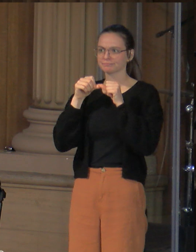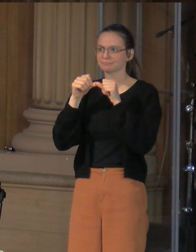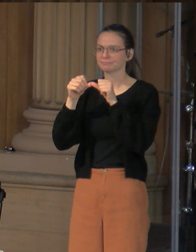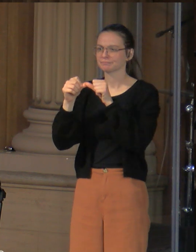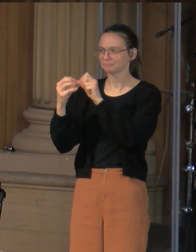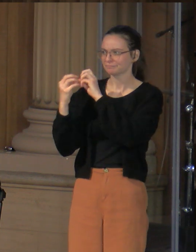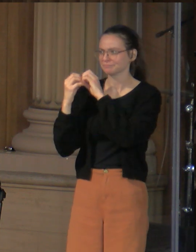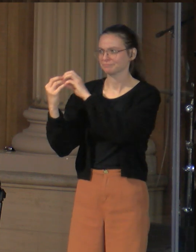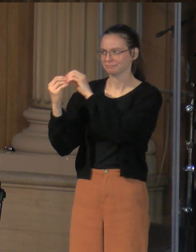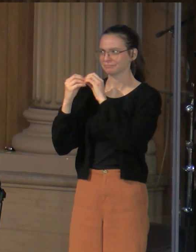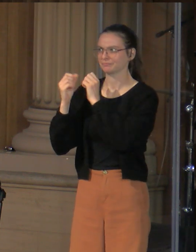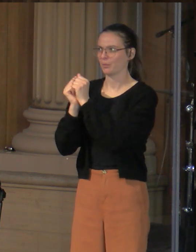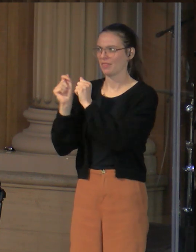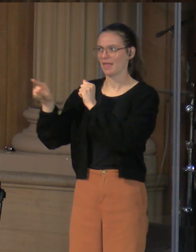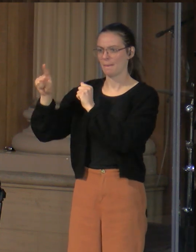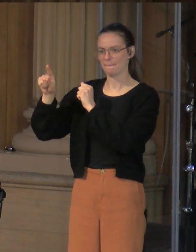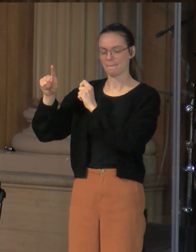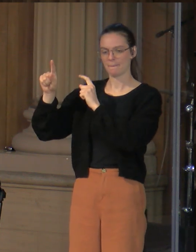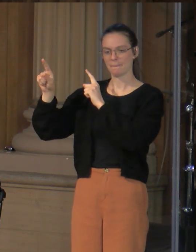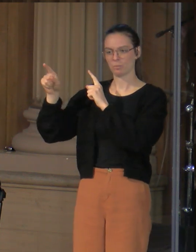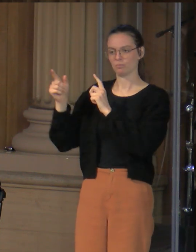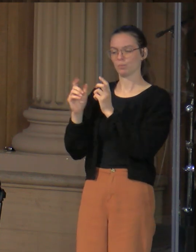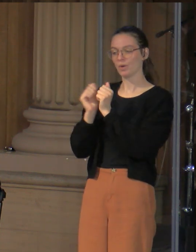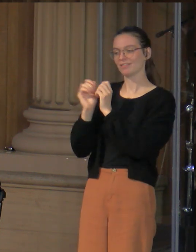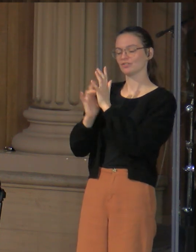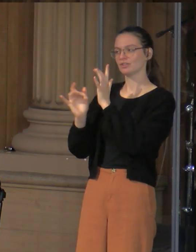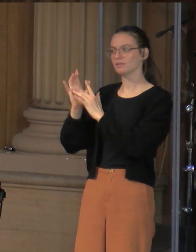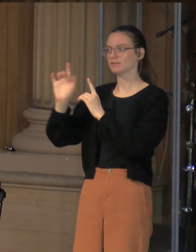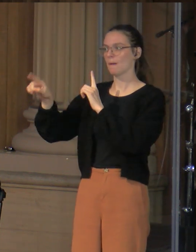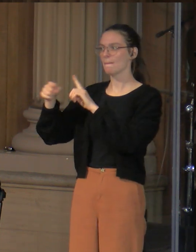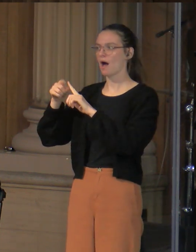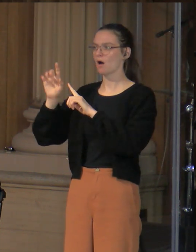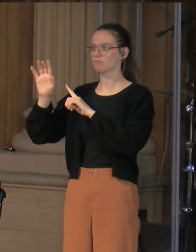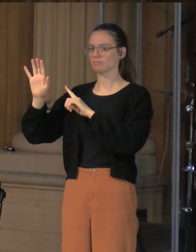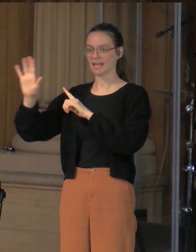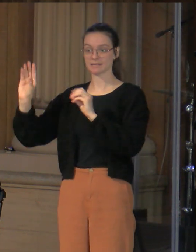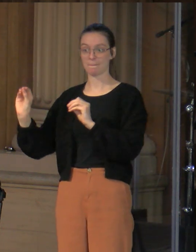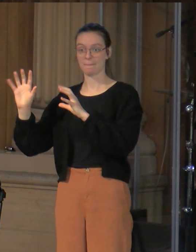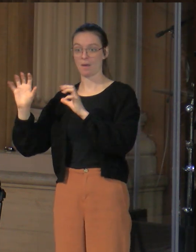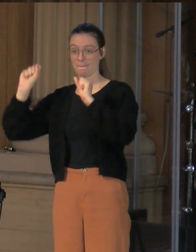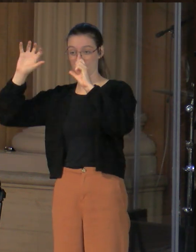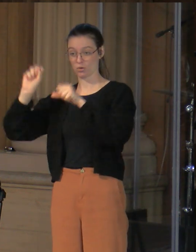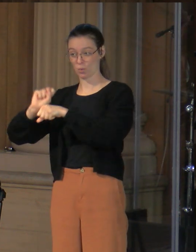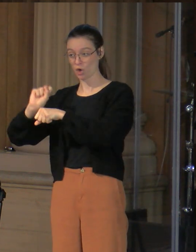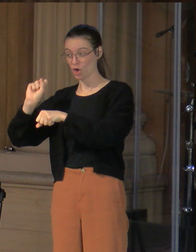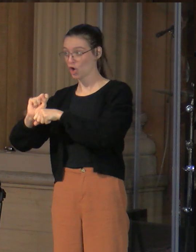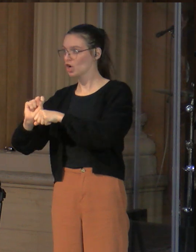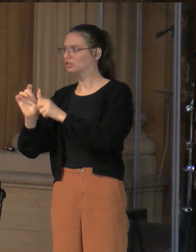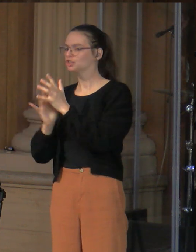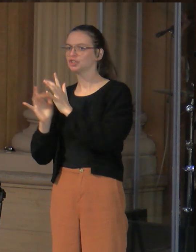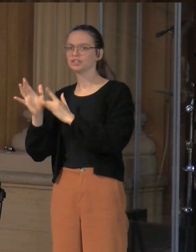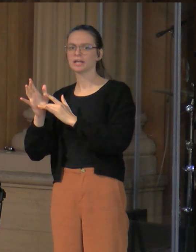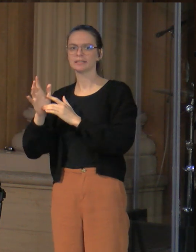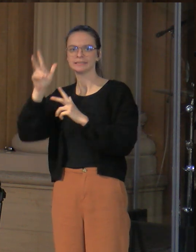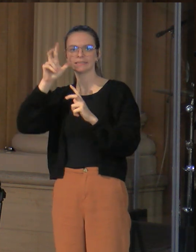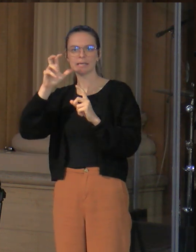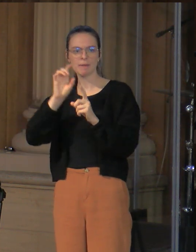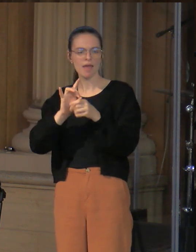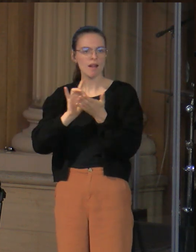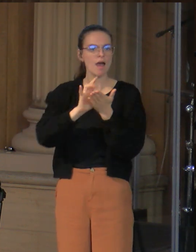performing. Like they were seeing the signs. Jesus had cast out a demon, he healed a man with a withered hand, but he did it on the Sabbath. They weren't